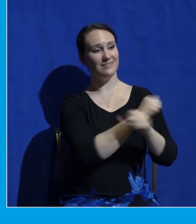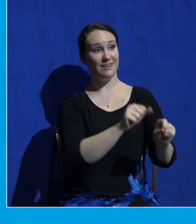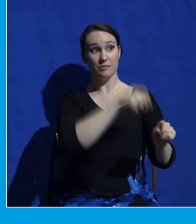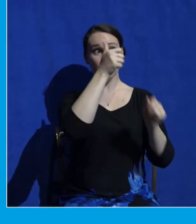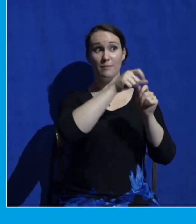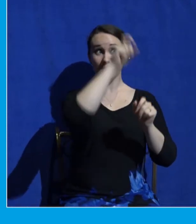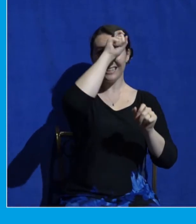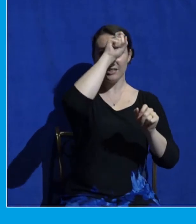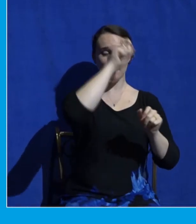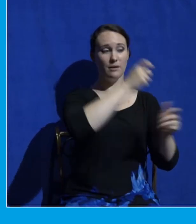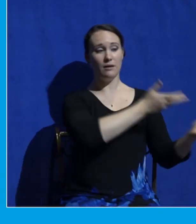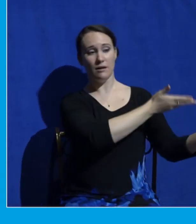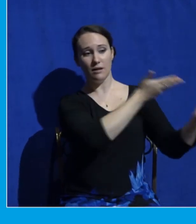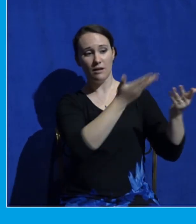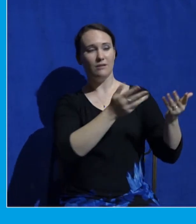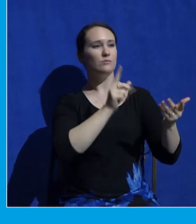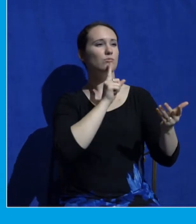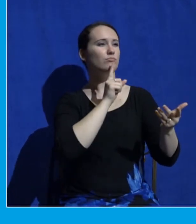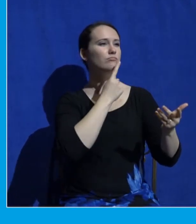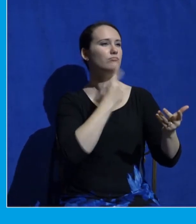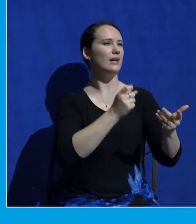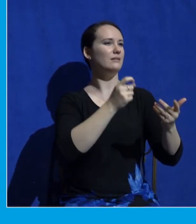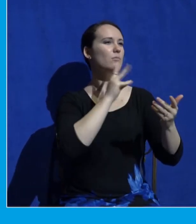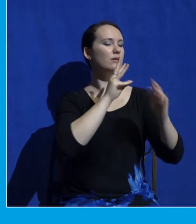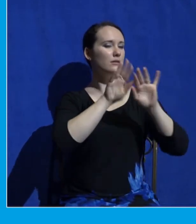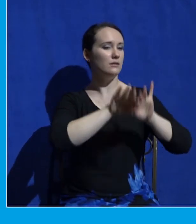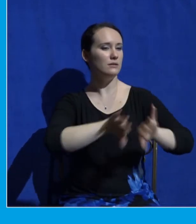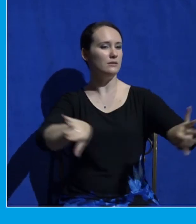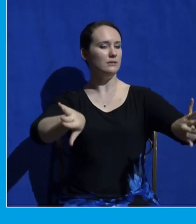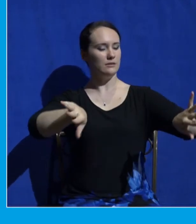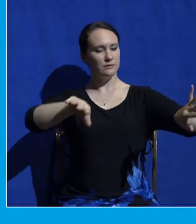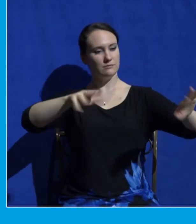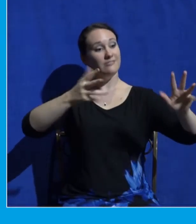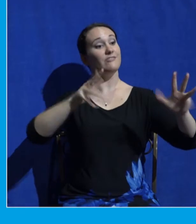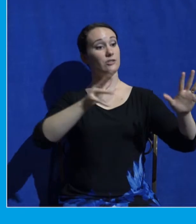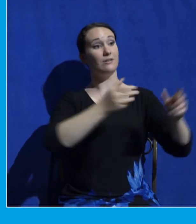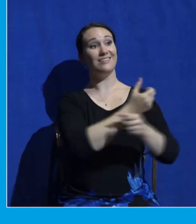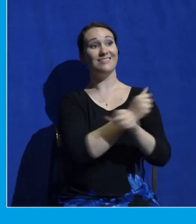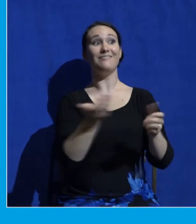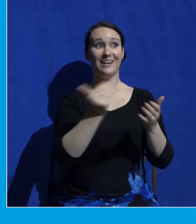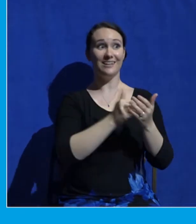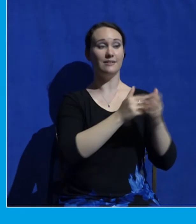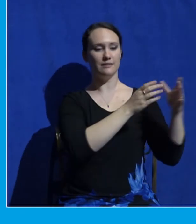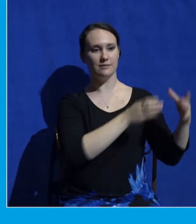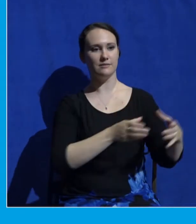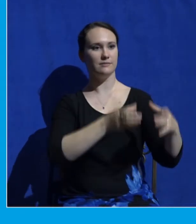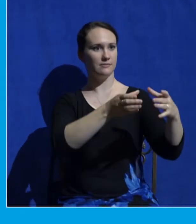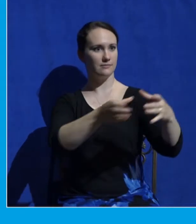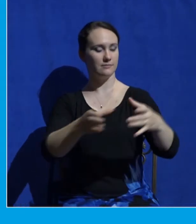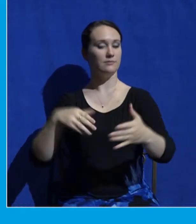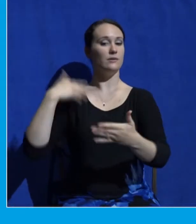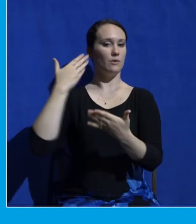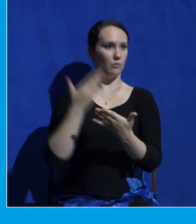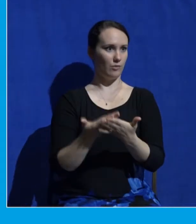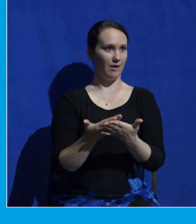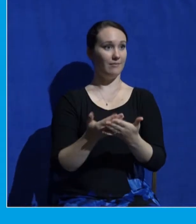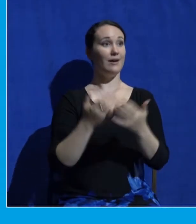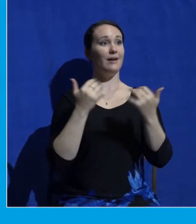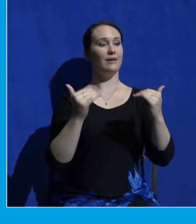and he brings them to this same mountain. Fast forward to Exodus chapter 19, verse 1. On the third